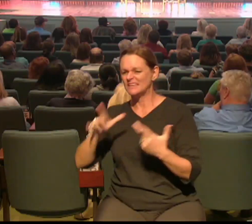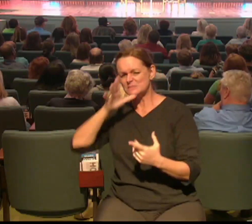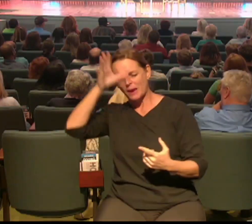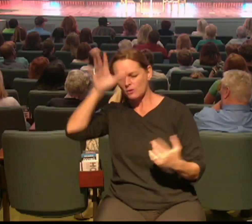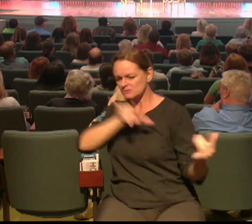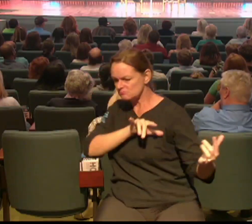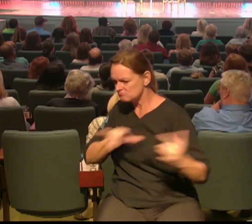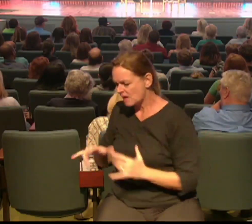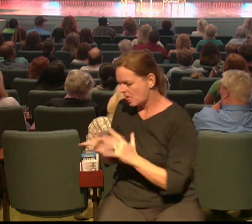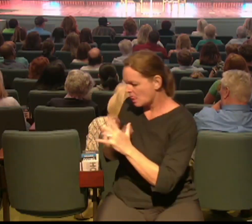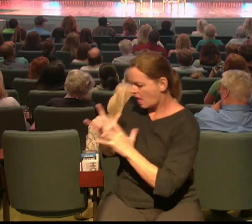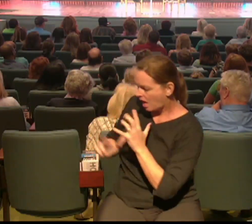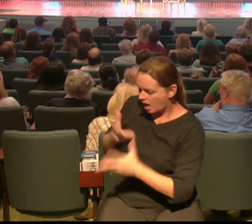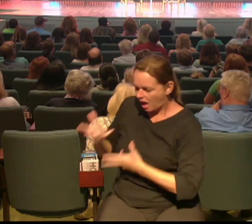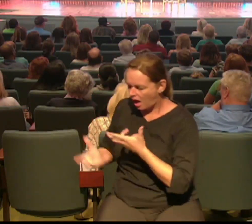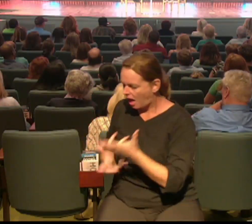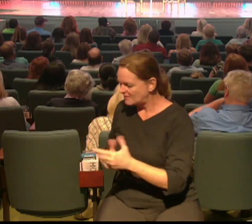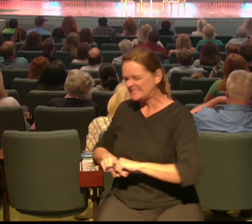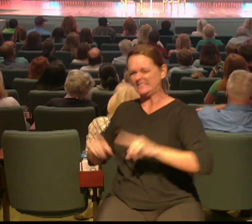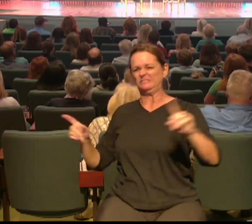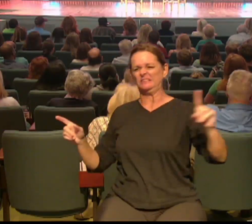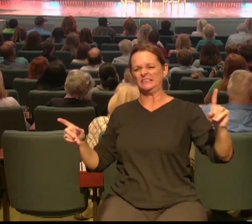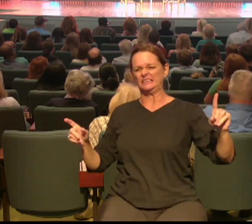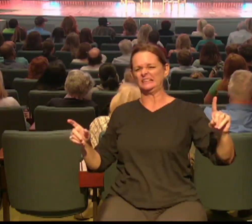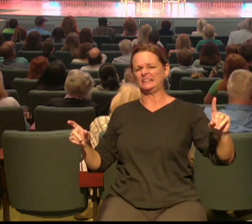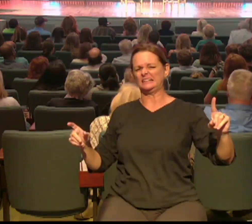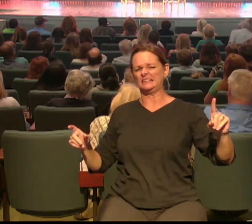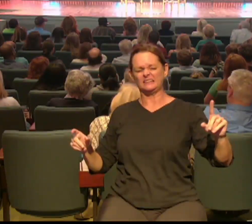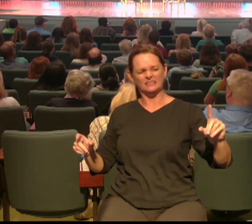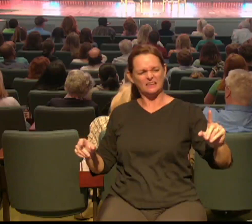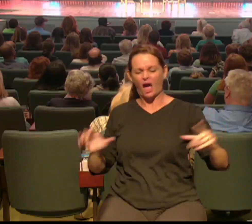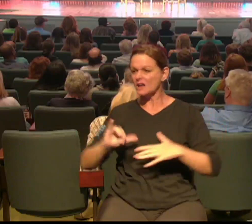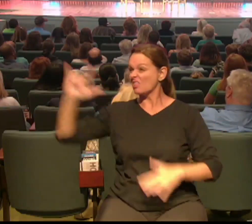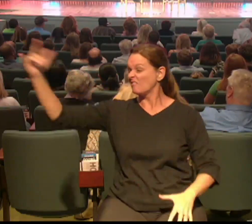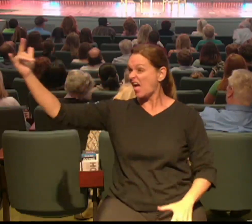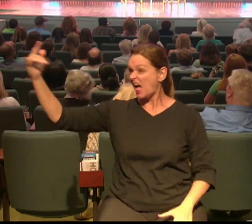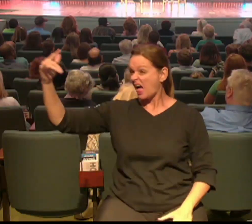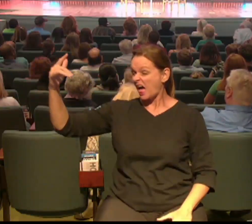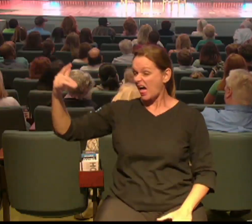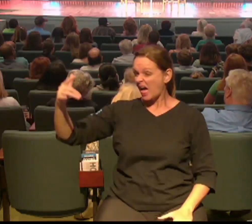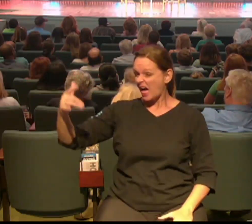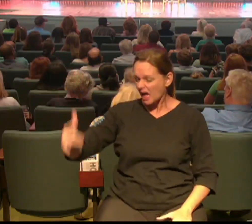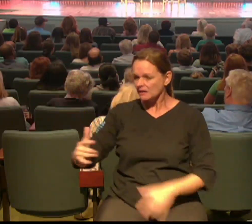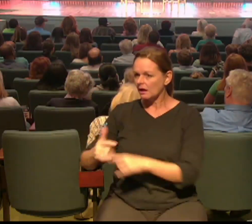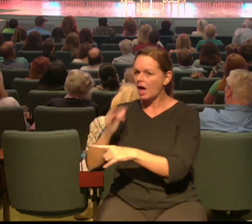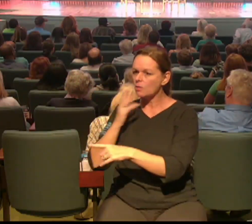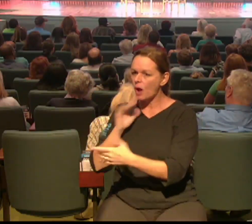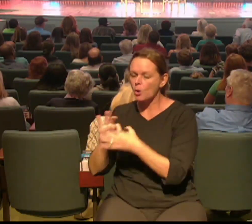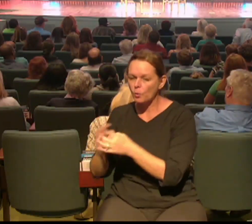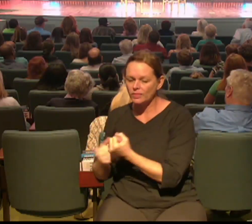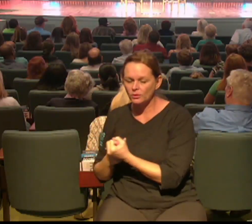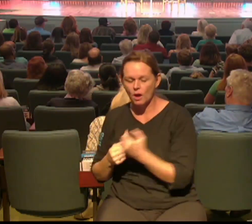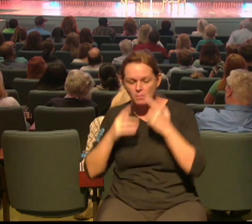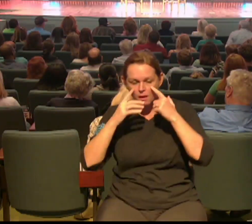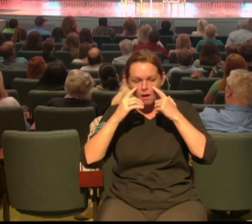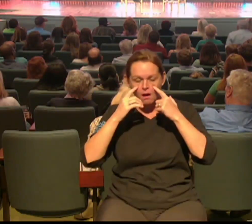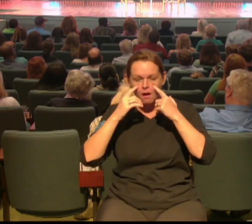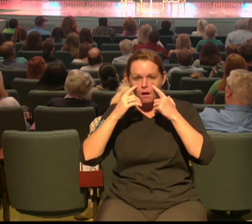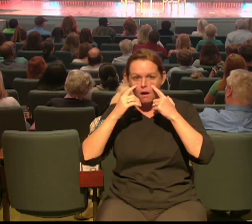did the love in this room is just so evident and these friends that would fly halfway across the country and I sat there you know all of a sudden I went this